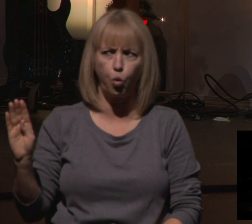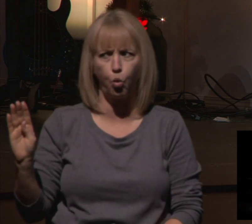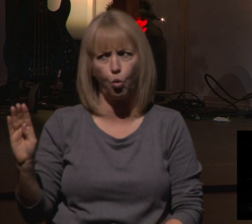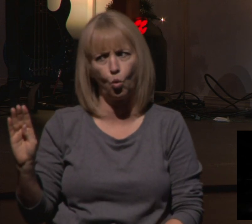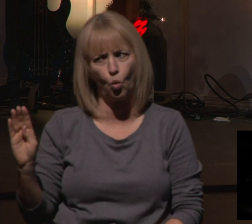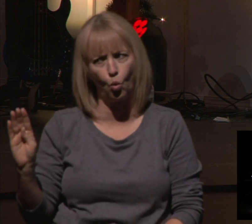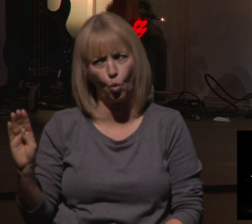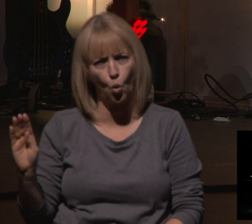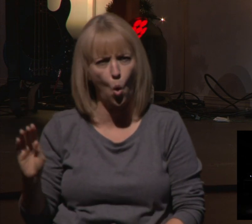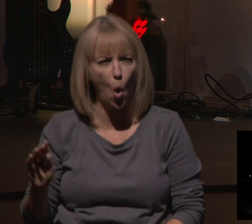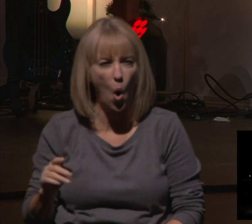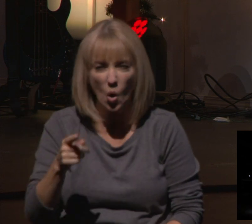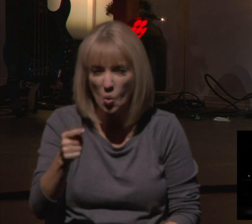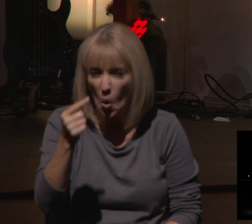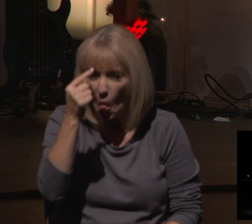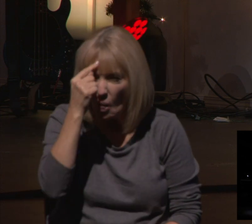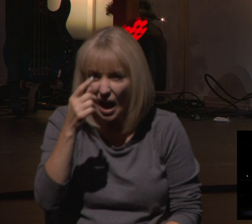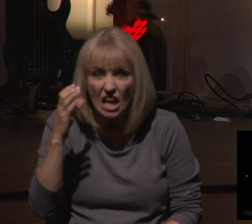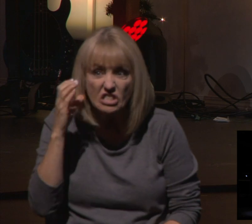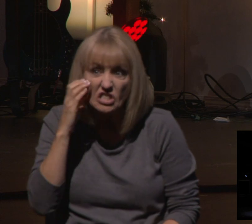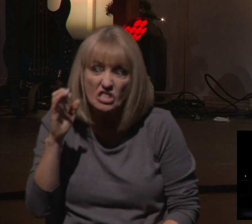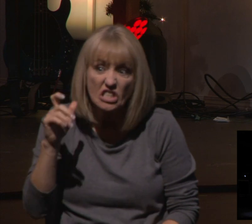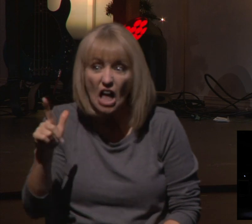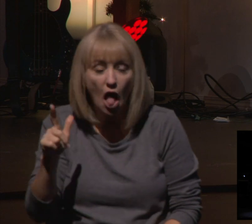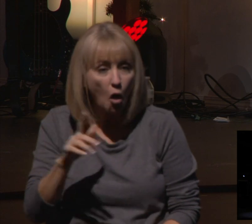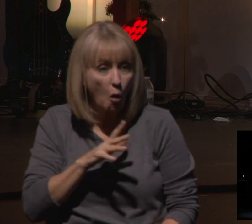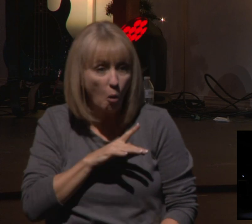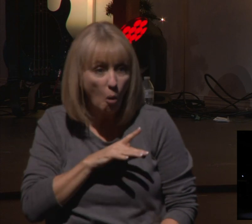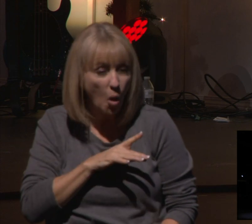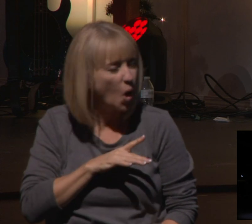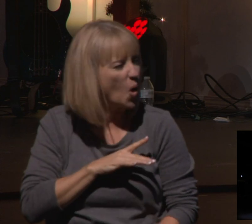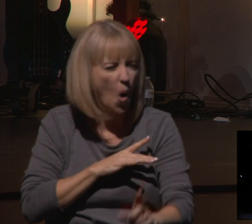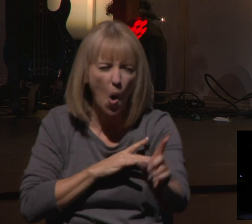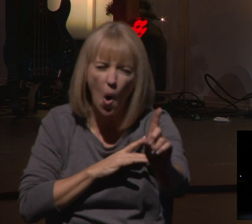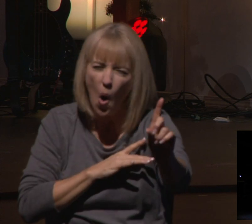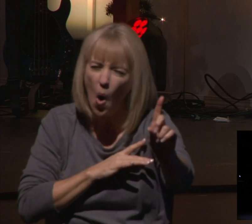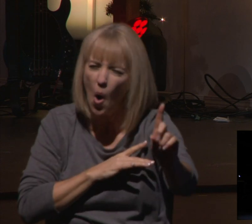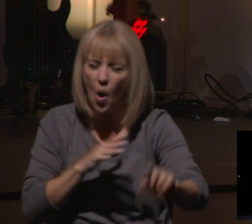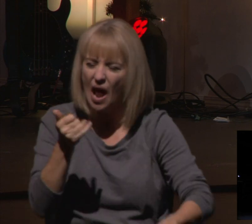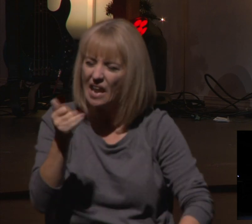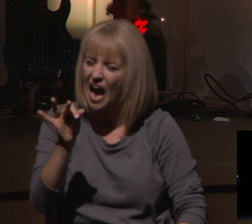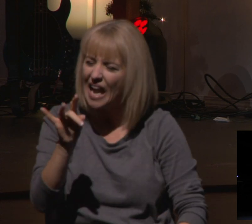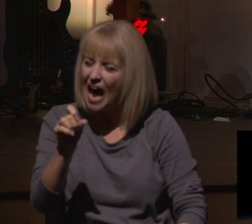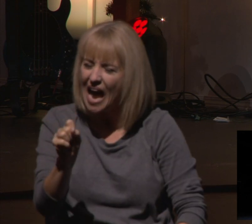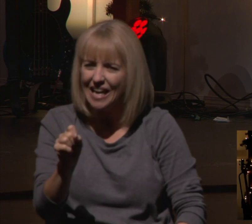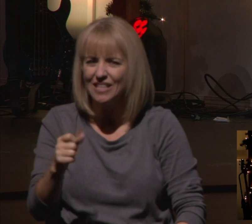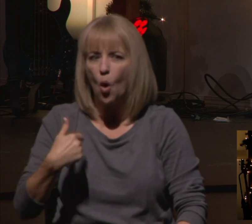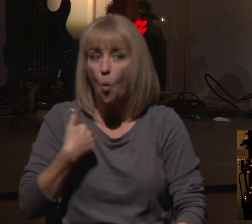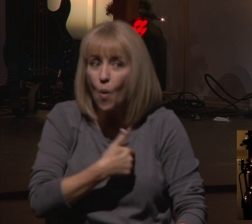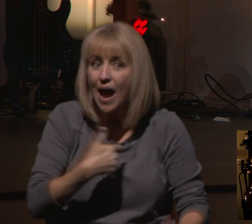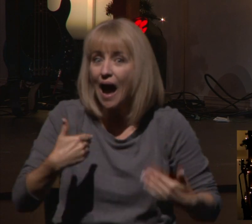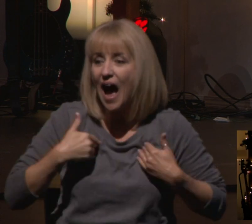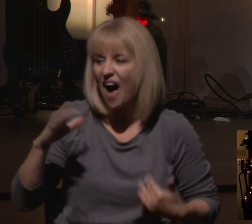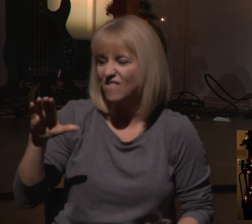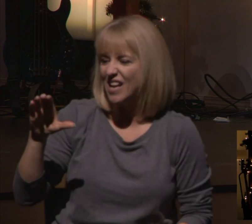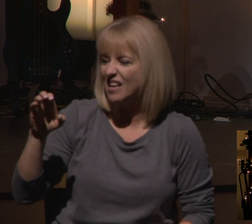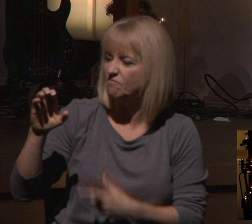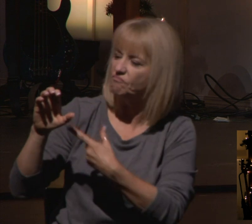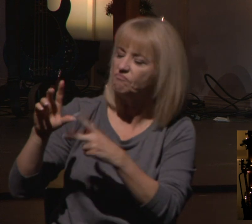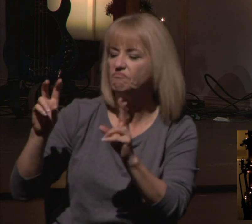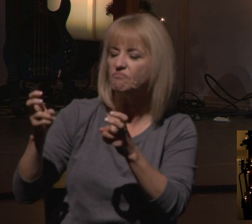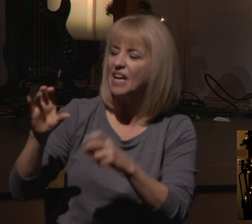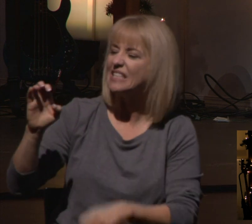You think cell phones are cool. CBs, kids, back in the day, there was a cell phone that you could talk to everybody